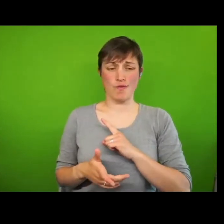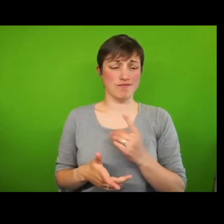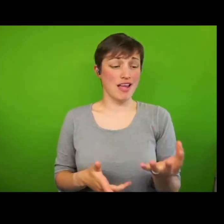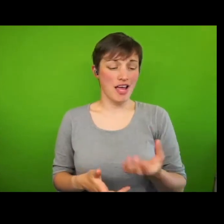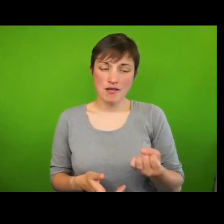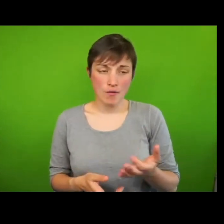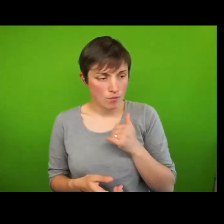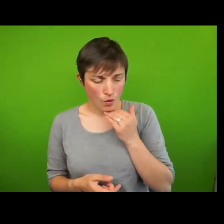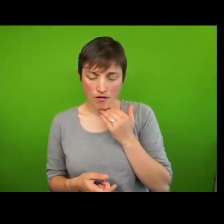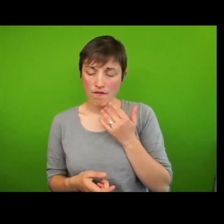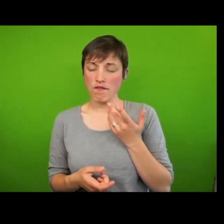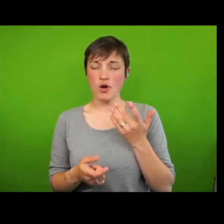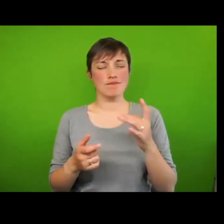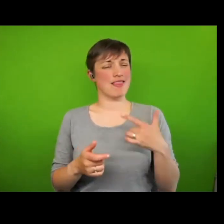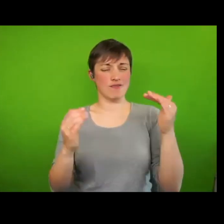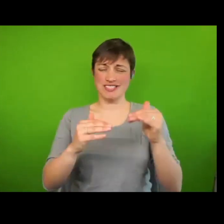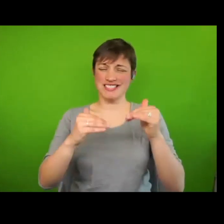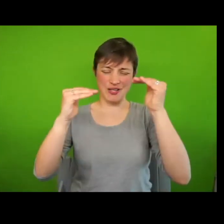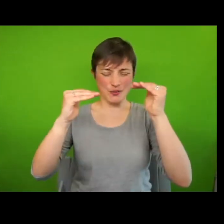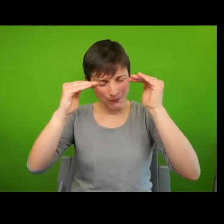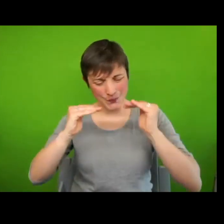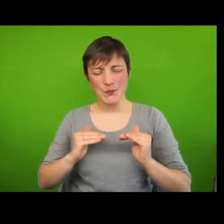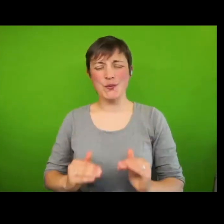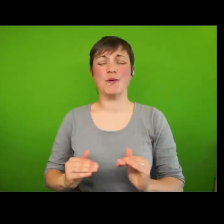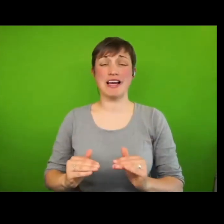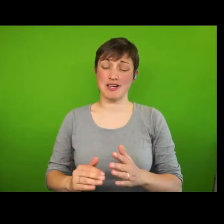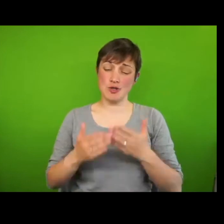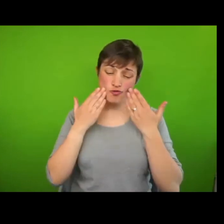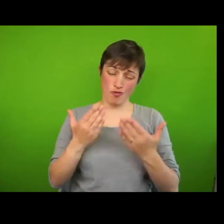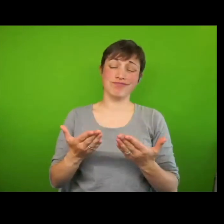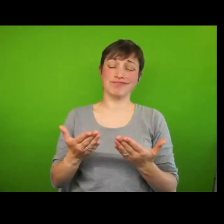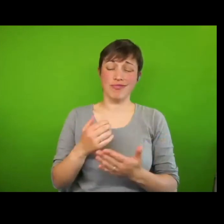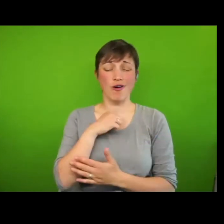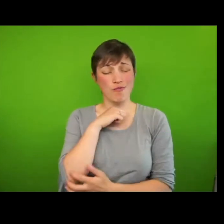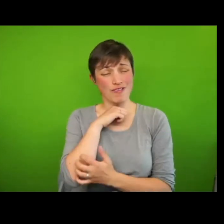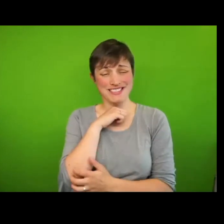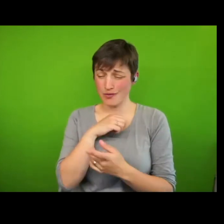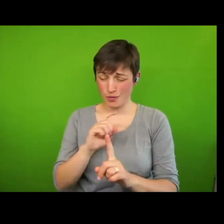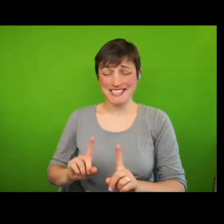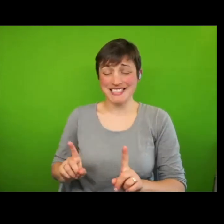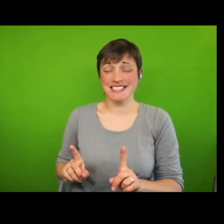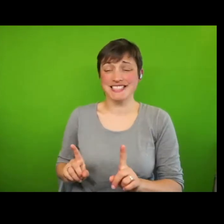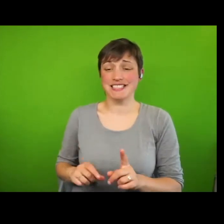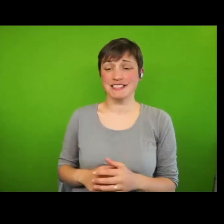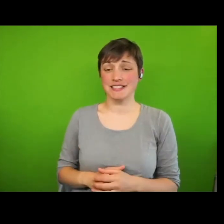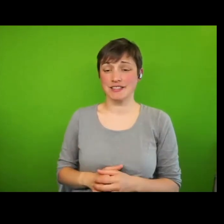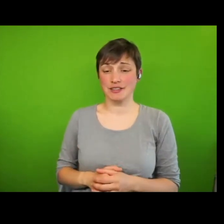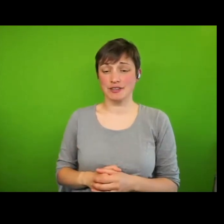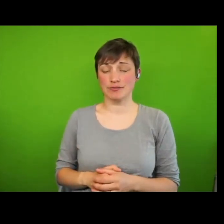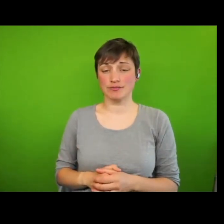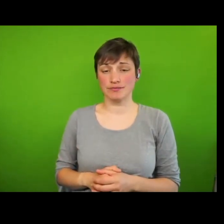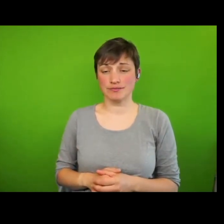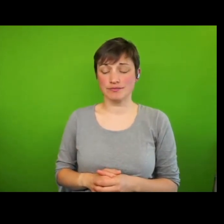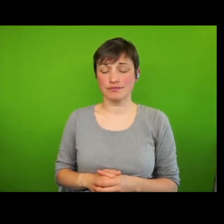standards which serve to define poverty and which measures of poverty typically attempt to capture.